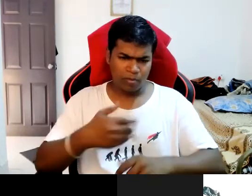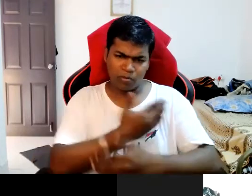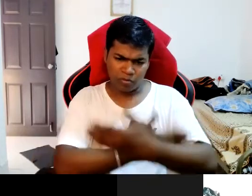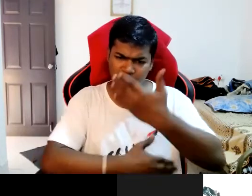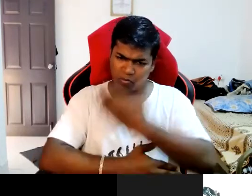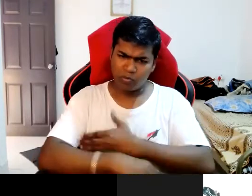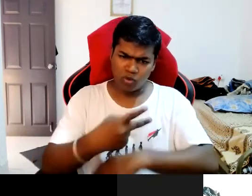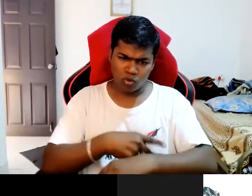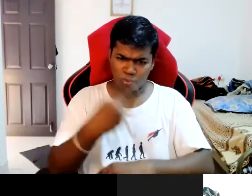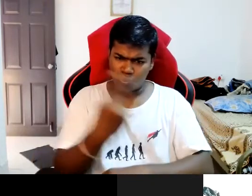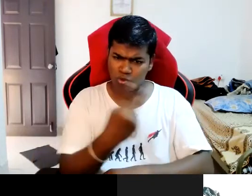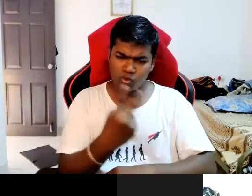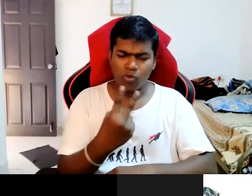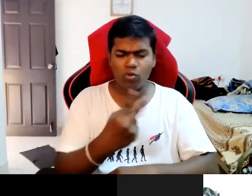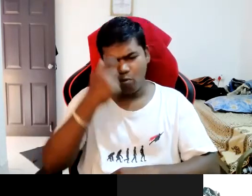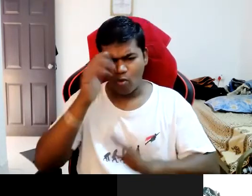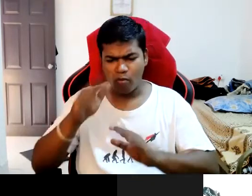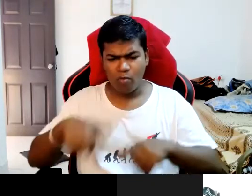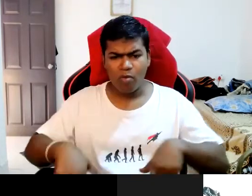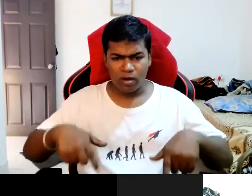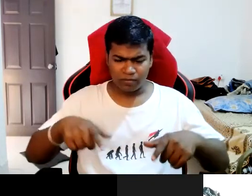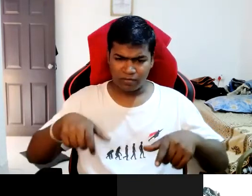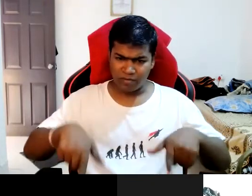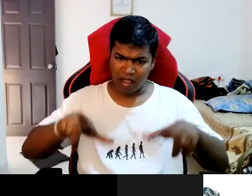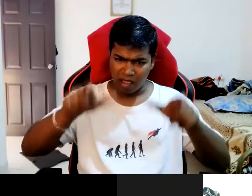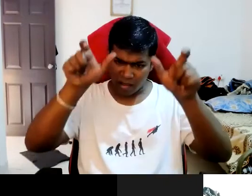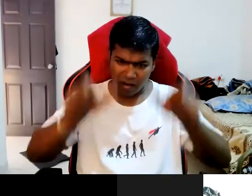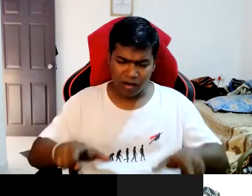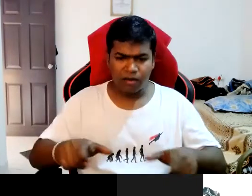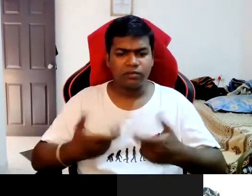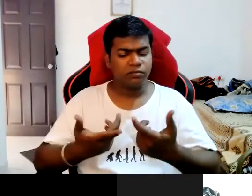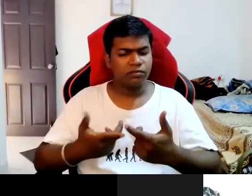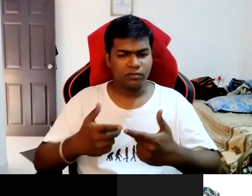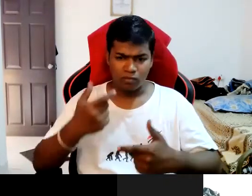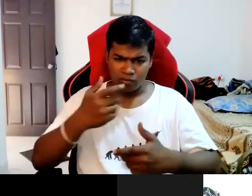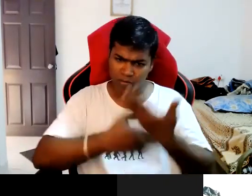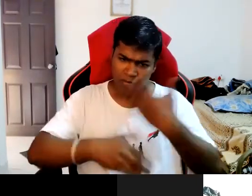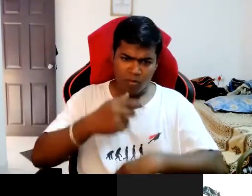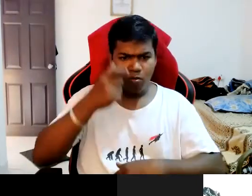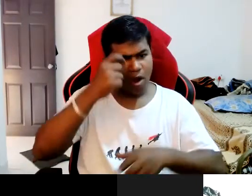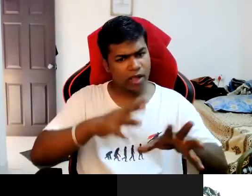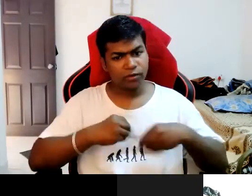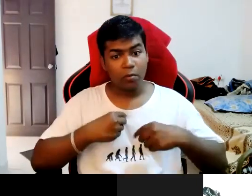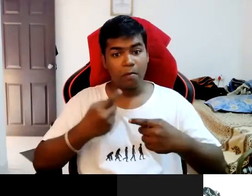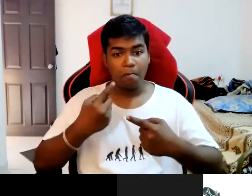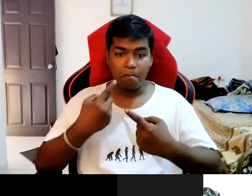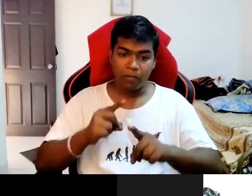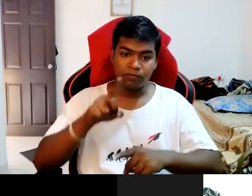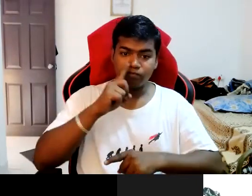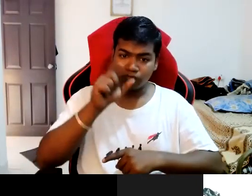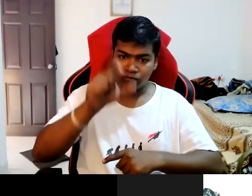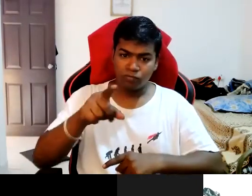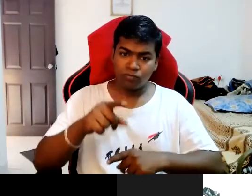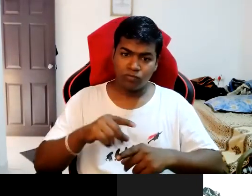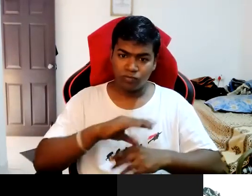have a two relax problem also acceptable. If you have one leg, one hand is also be acceptable. But for me it's not like that. I